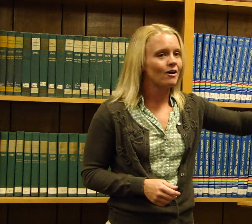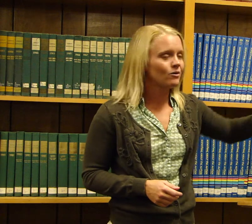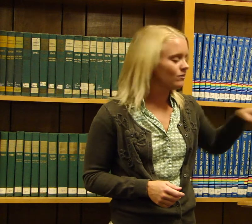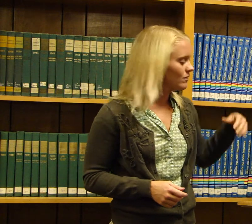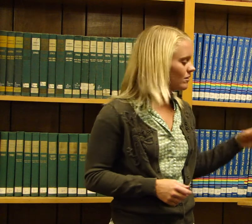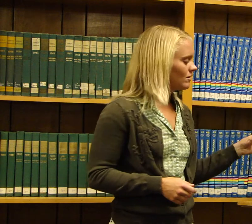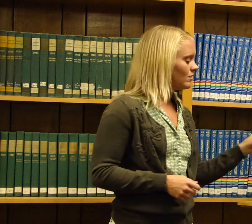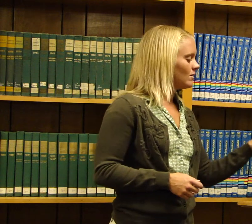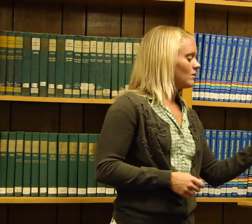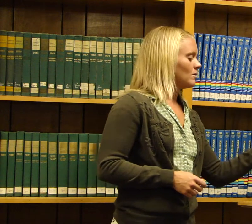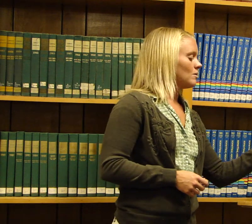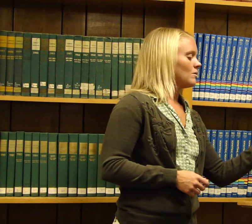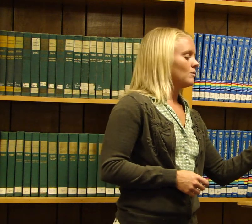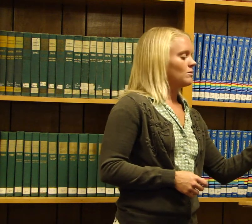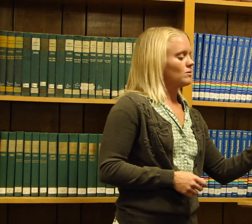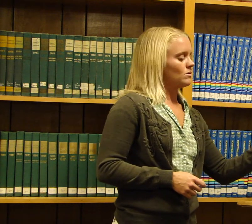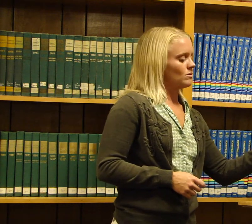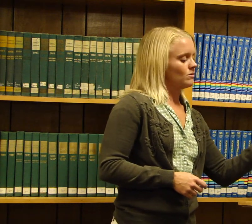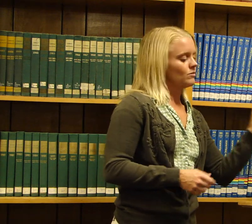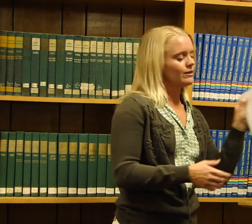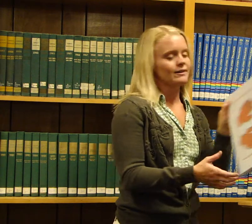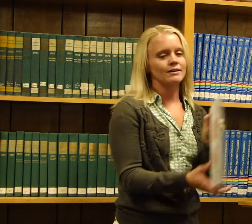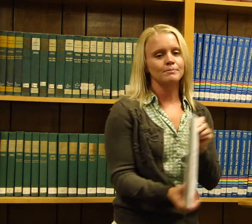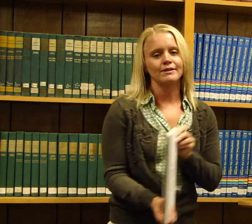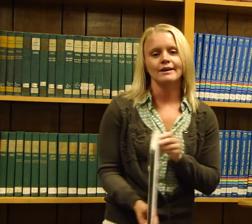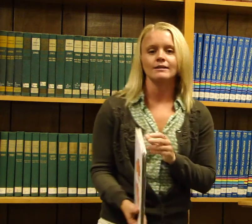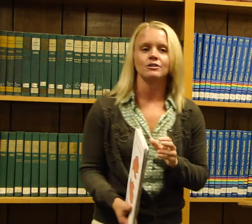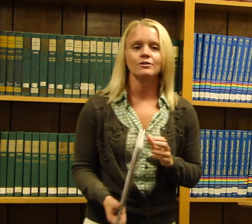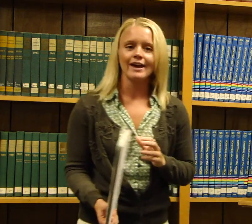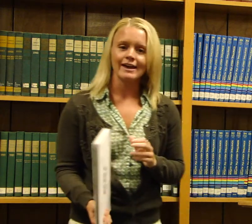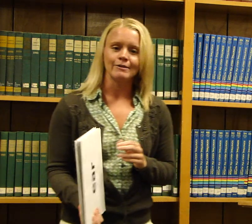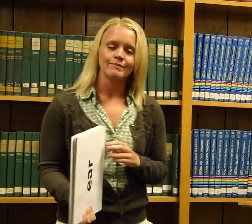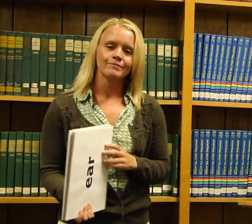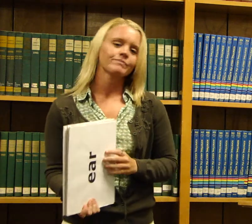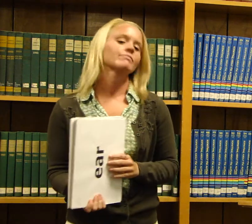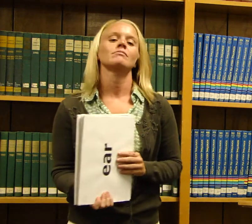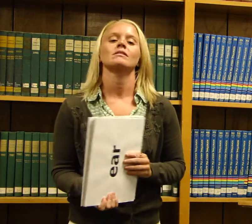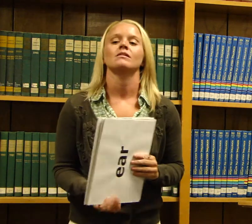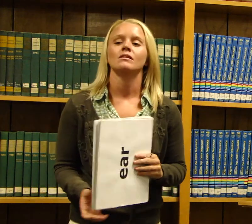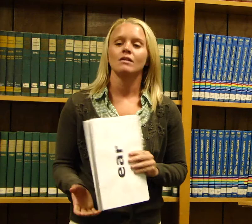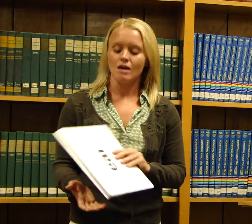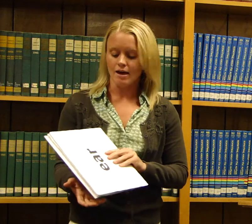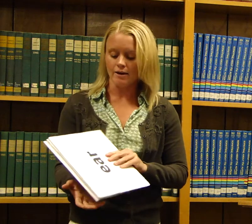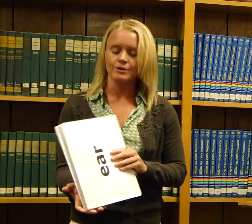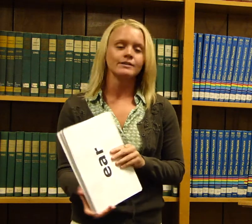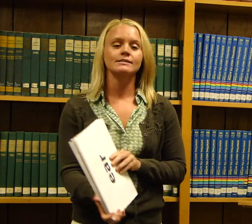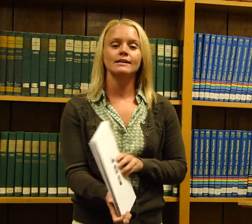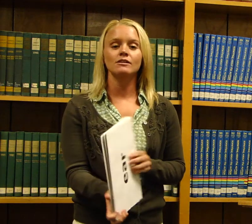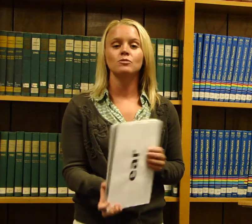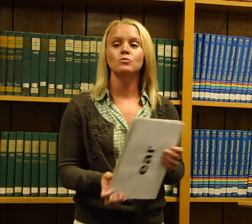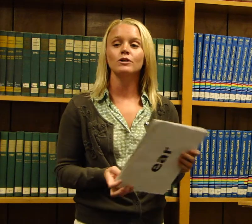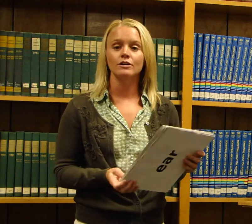we're gonna play a little game. I'm gonna say the word